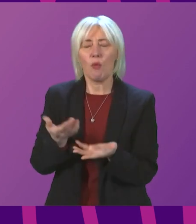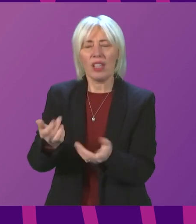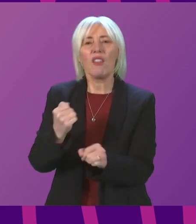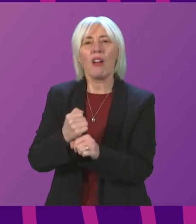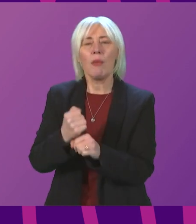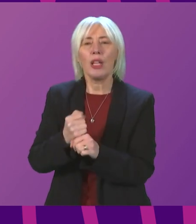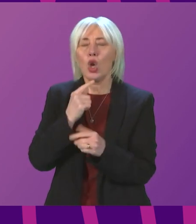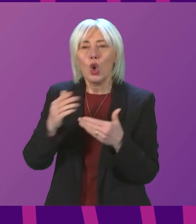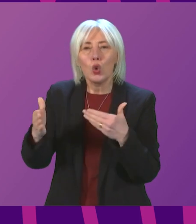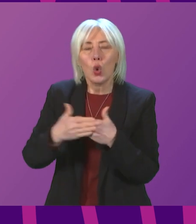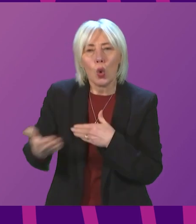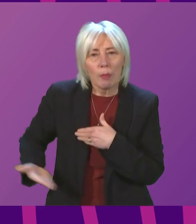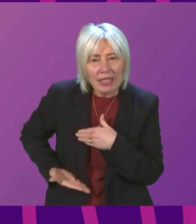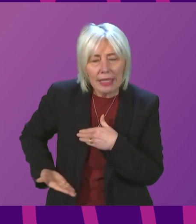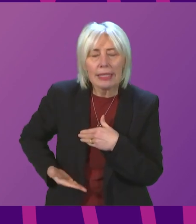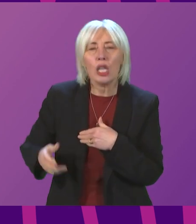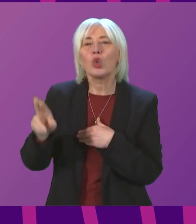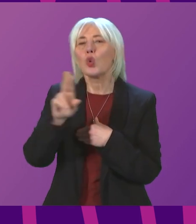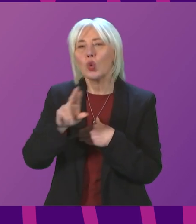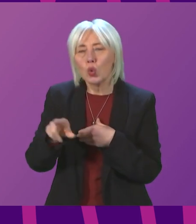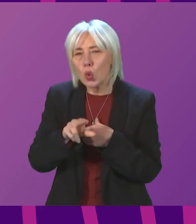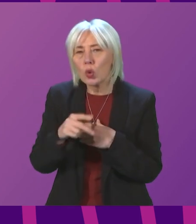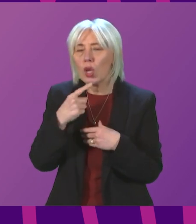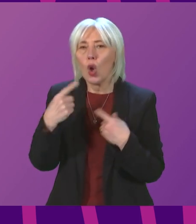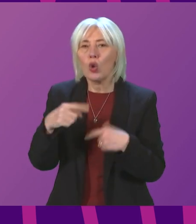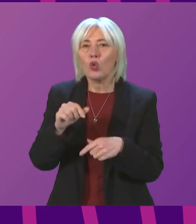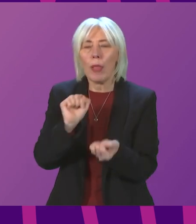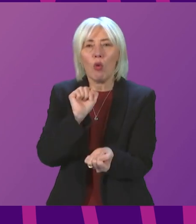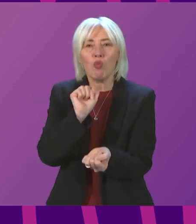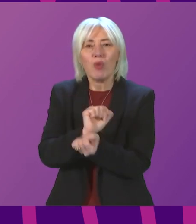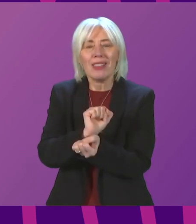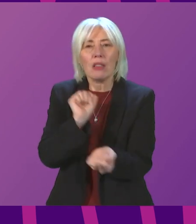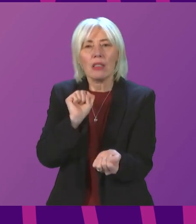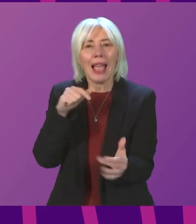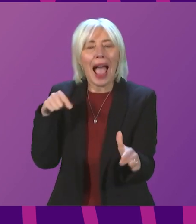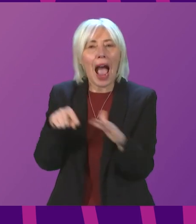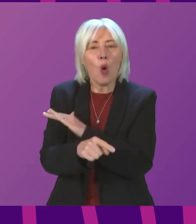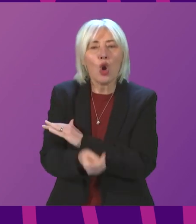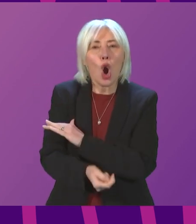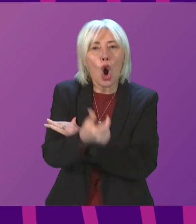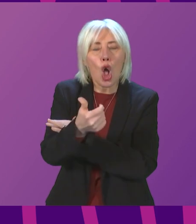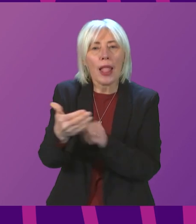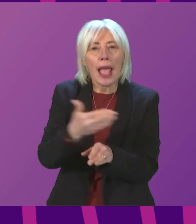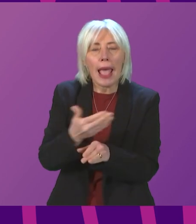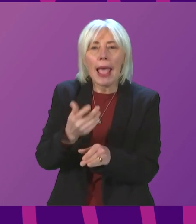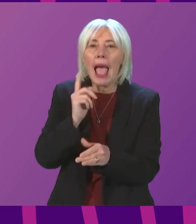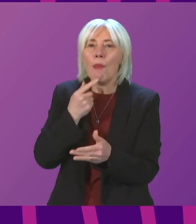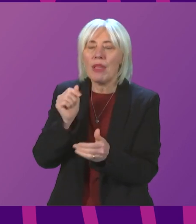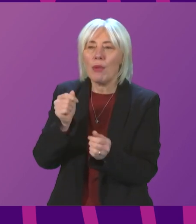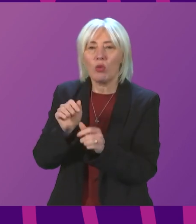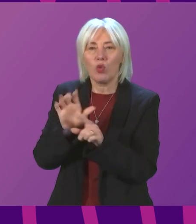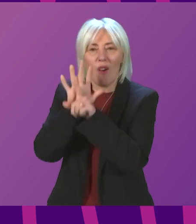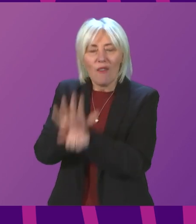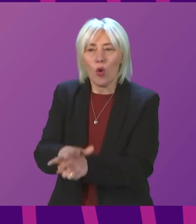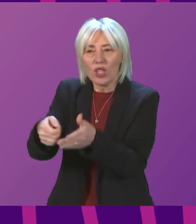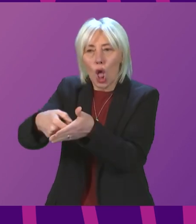to close businesses and schools, to let prisoners out of jail early and force people back into lockdowns in their own